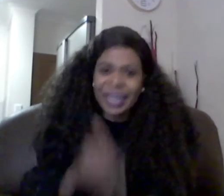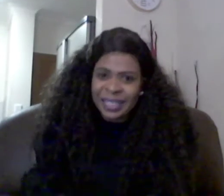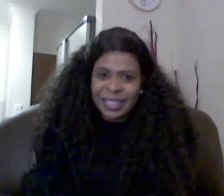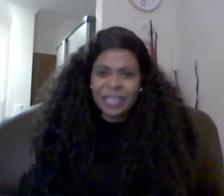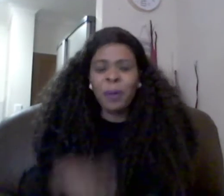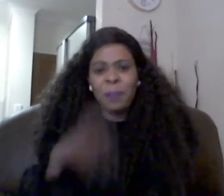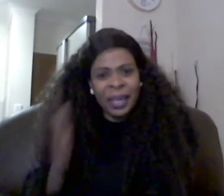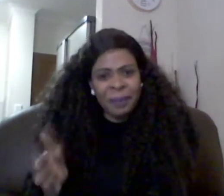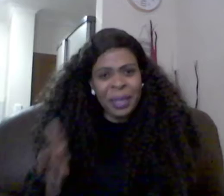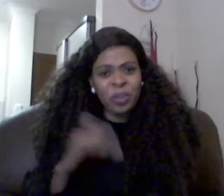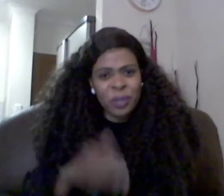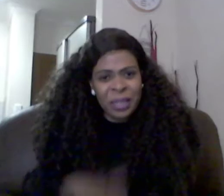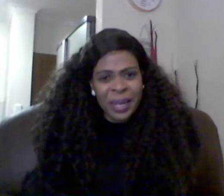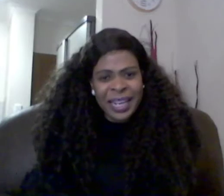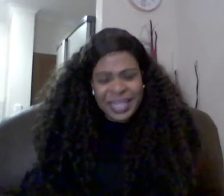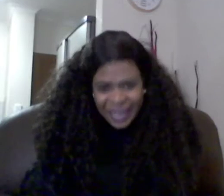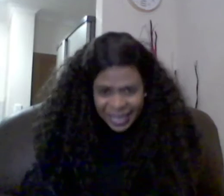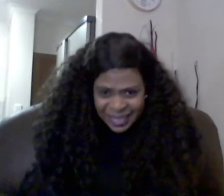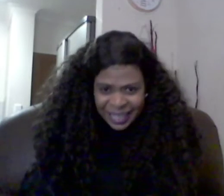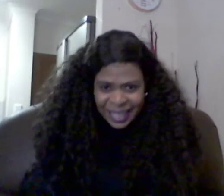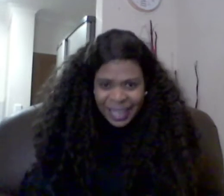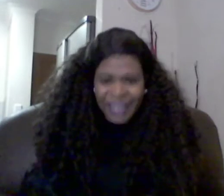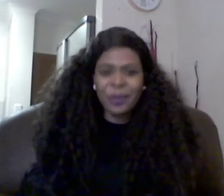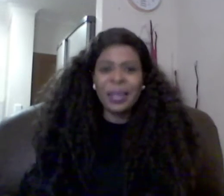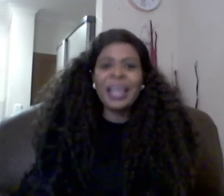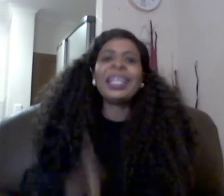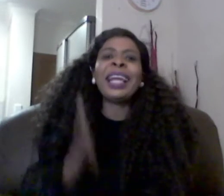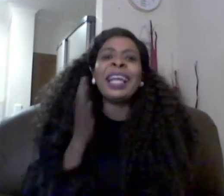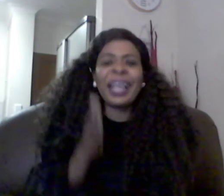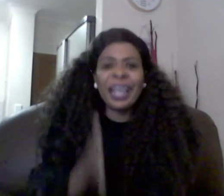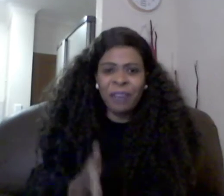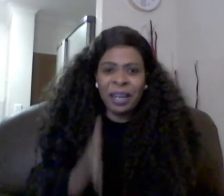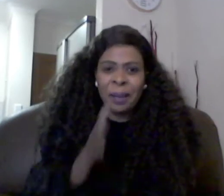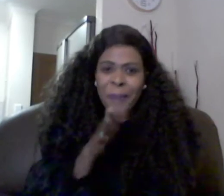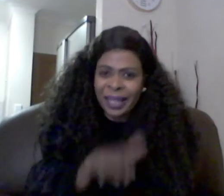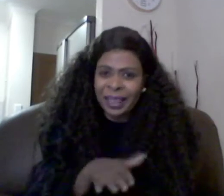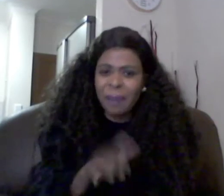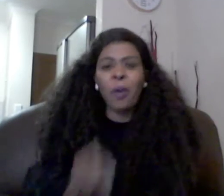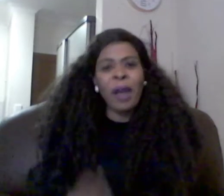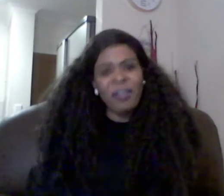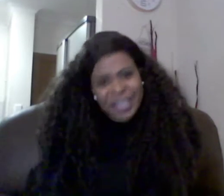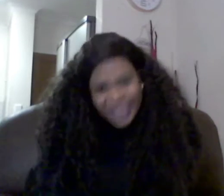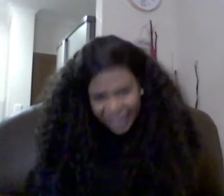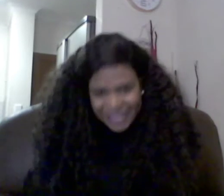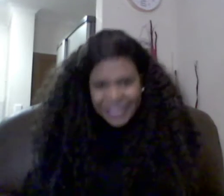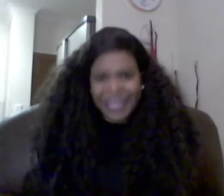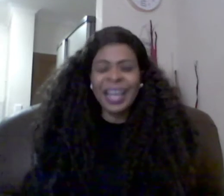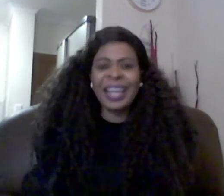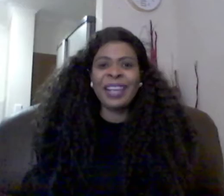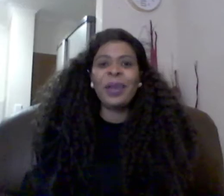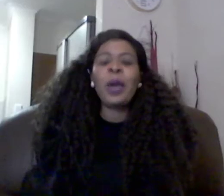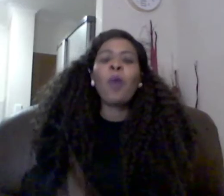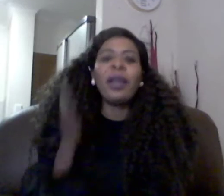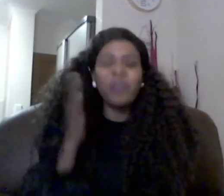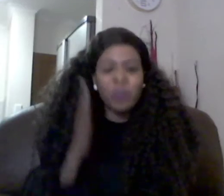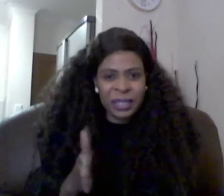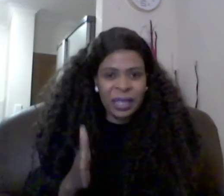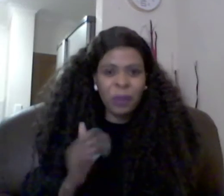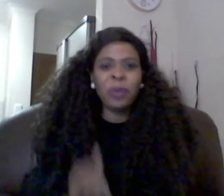relationship or being married to someone is a risk hallelujah taking a girlfriend and making them your wife it's a risk hallelujah what do you see when you